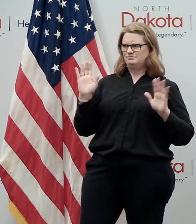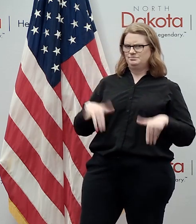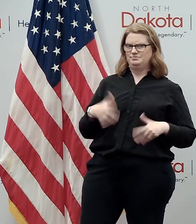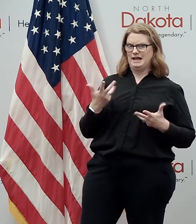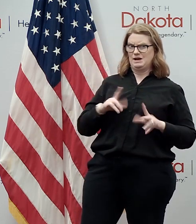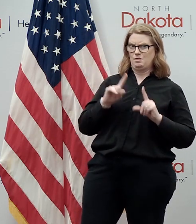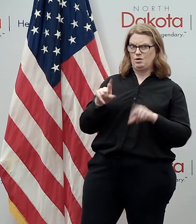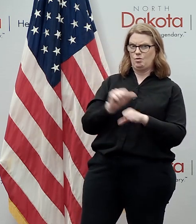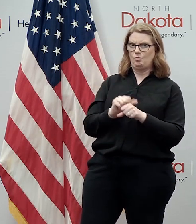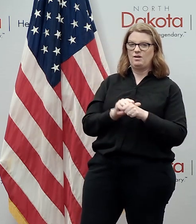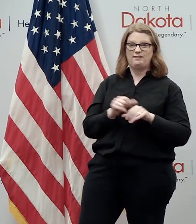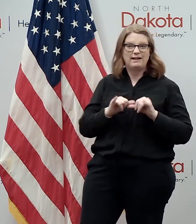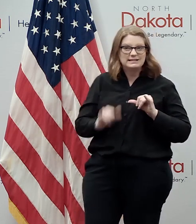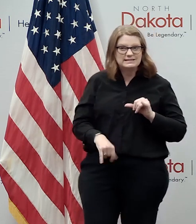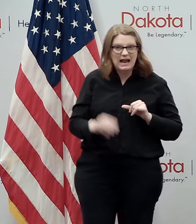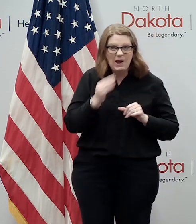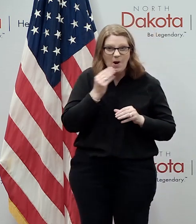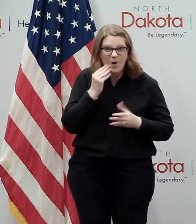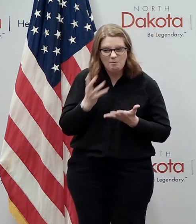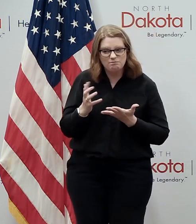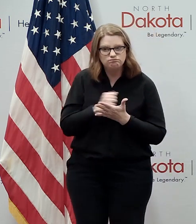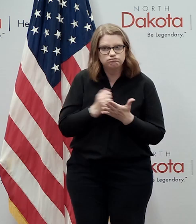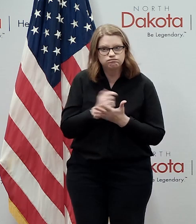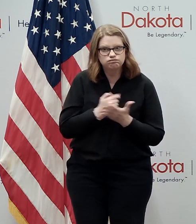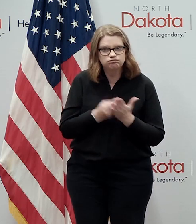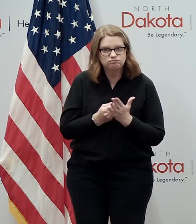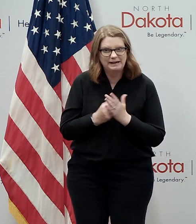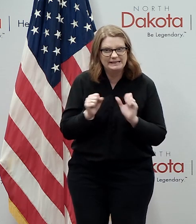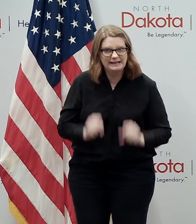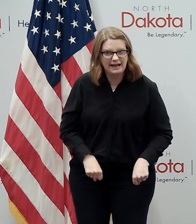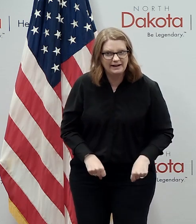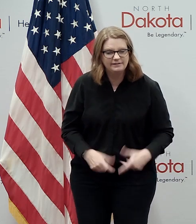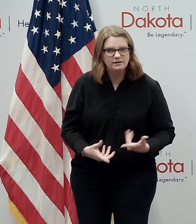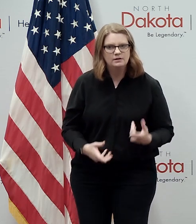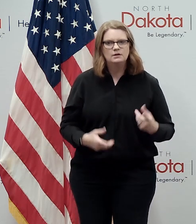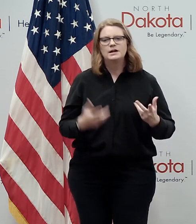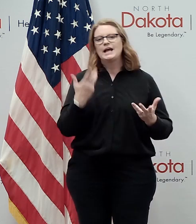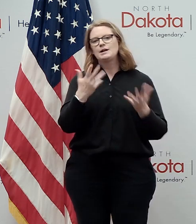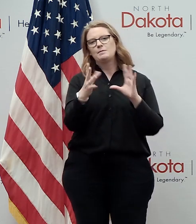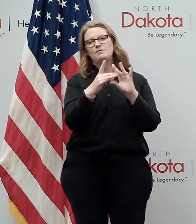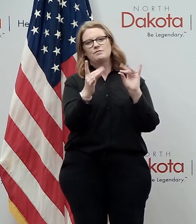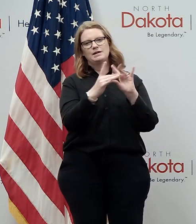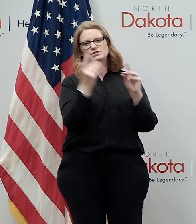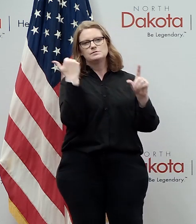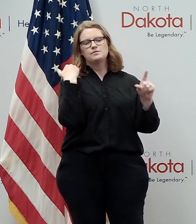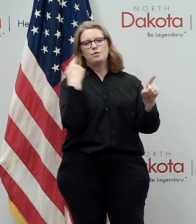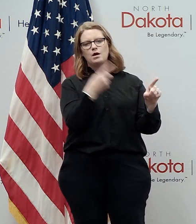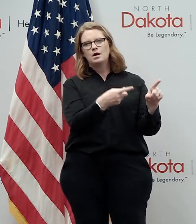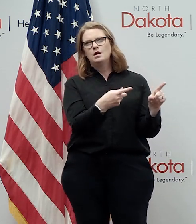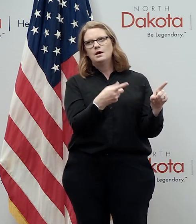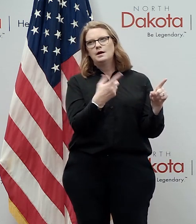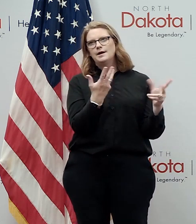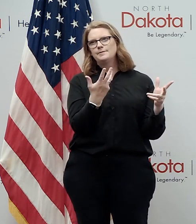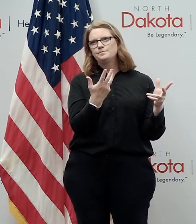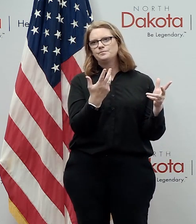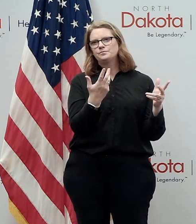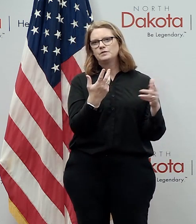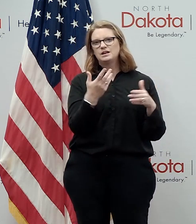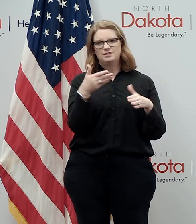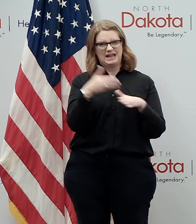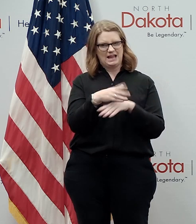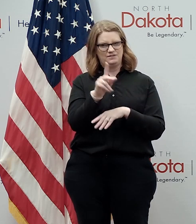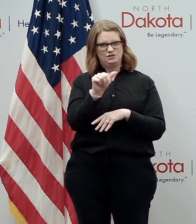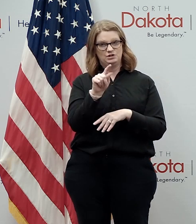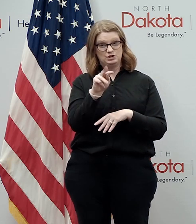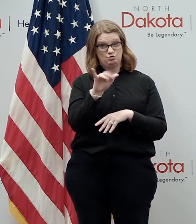productively, uh, in a business that's going to do that. And I know that, again, I may have mentioned this early on, but, uh, one of the post-Katrina, they